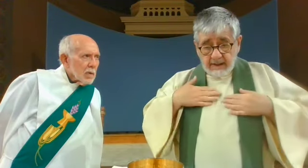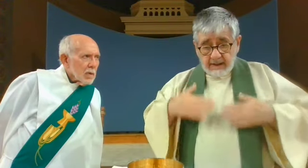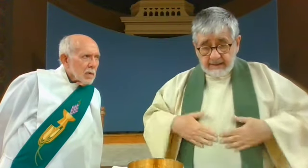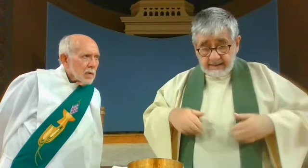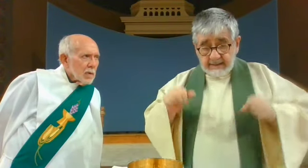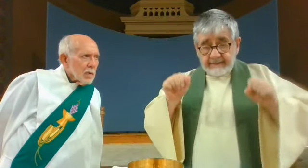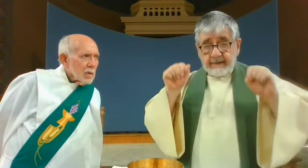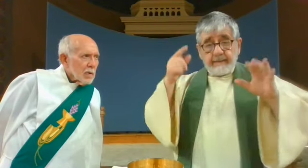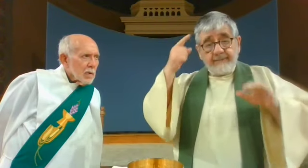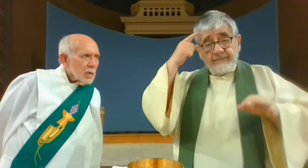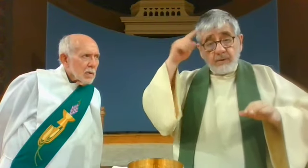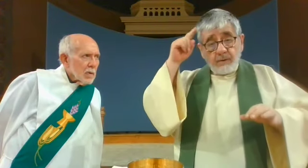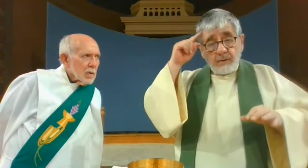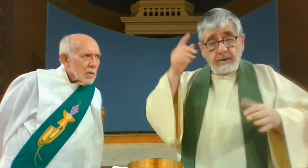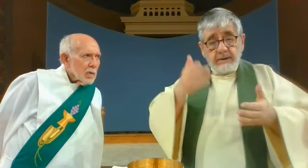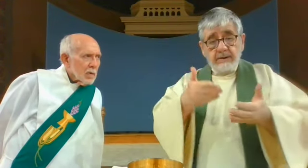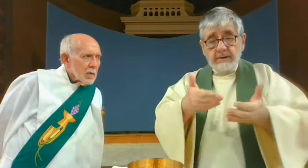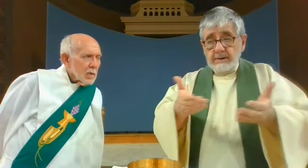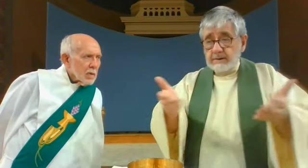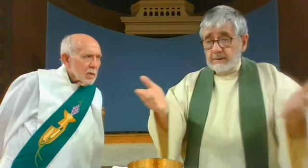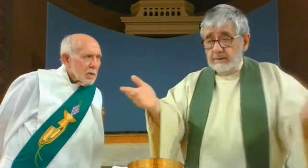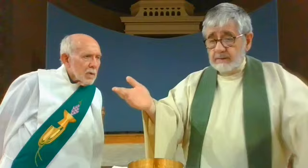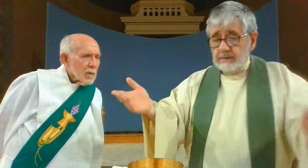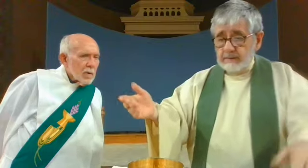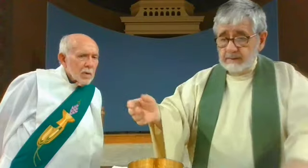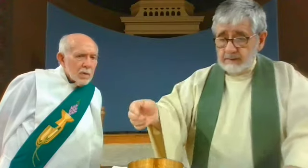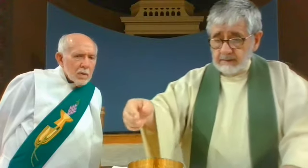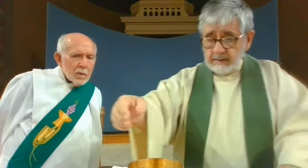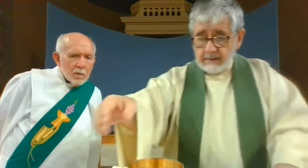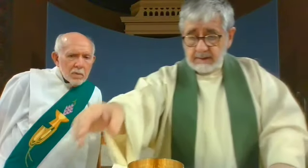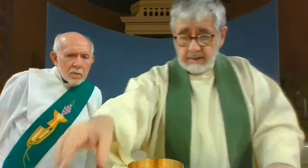for this is my body, which will be given up for you.